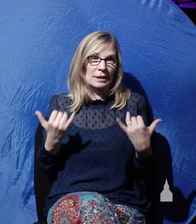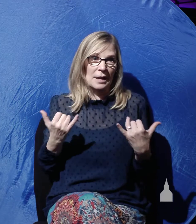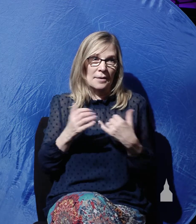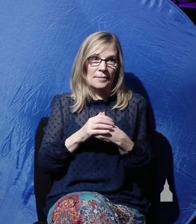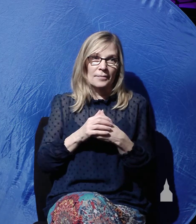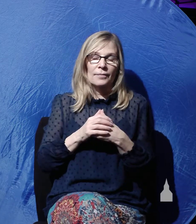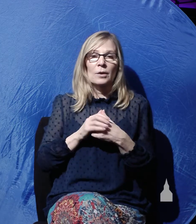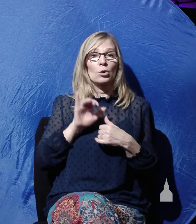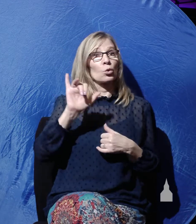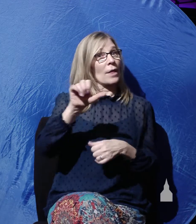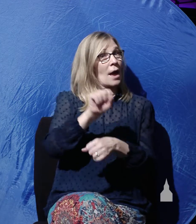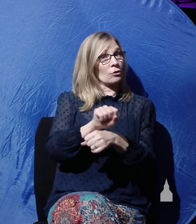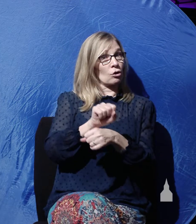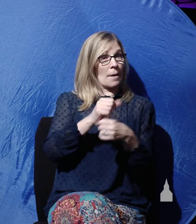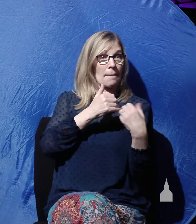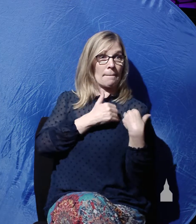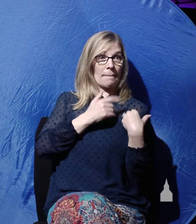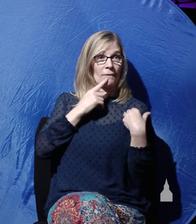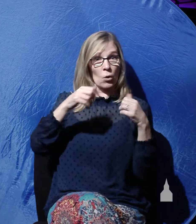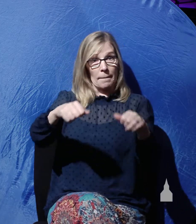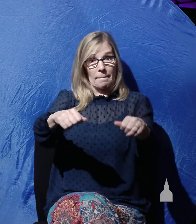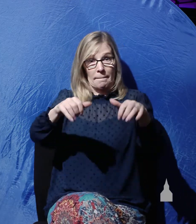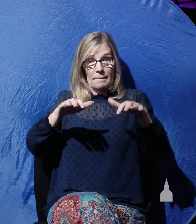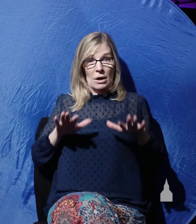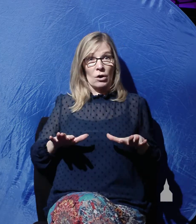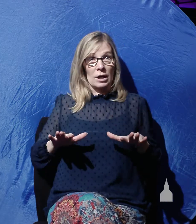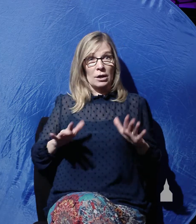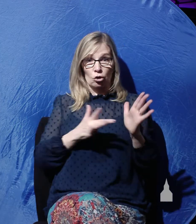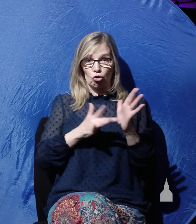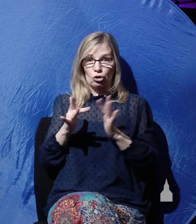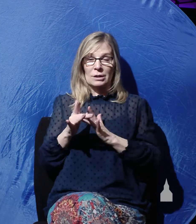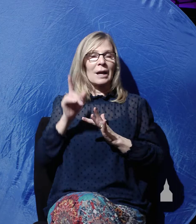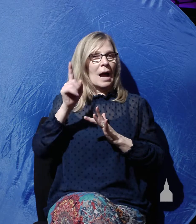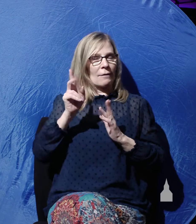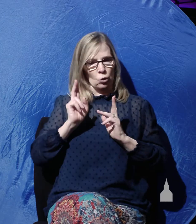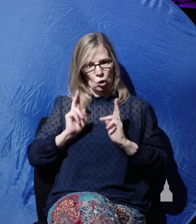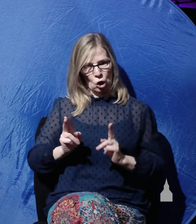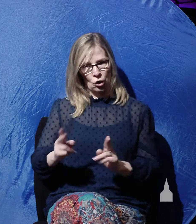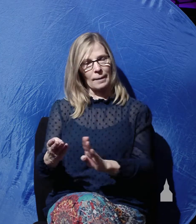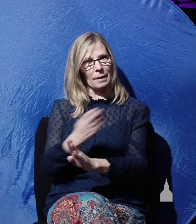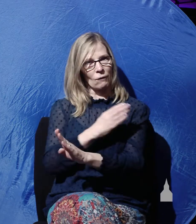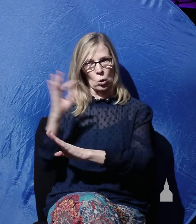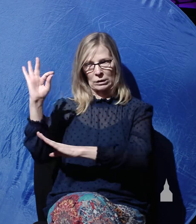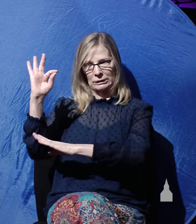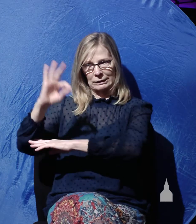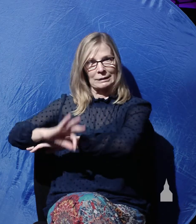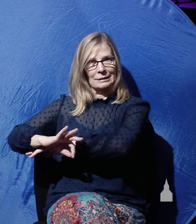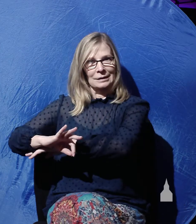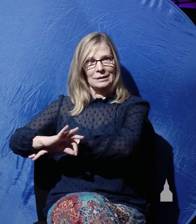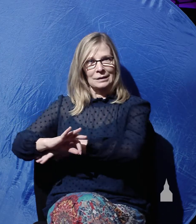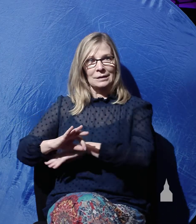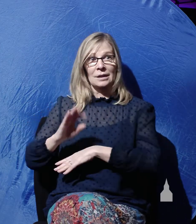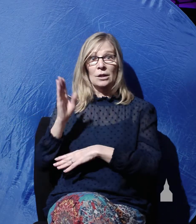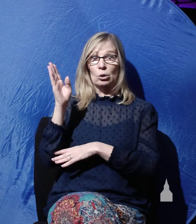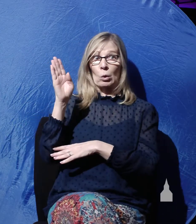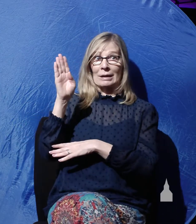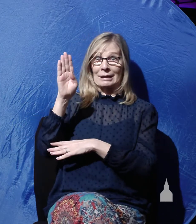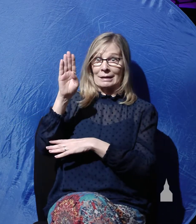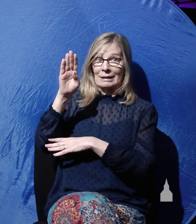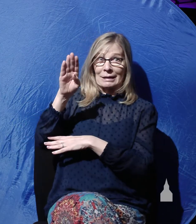Jesus had to take place quickly before the Sabbath began. The part of the evening that had already had